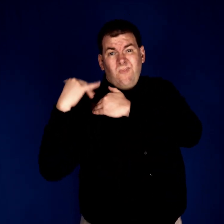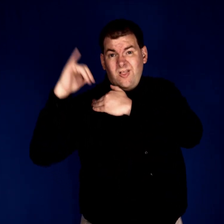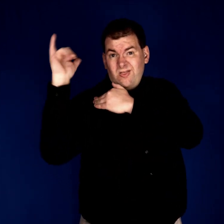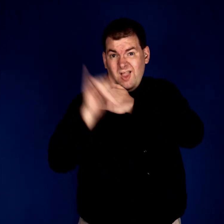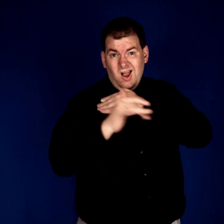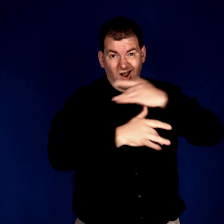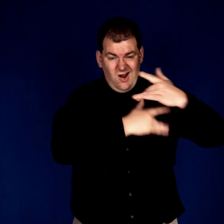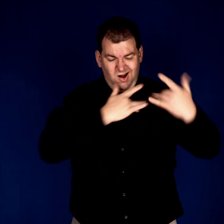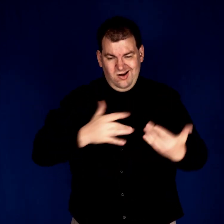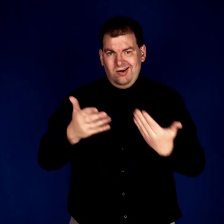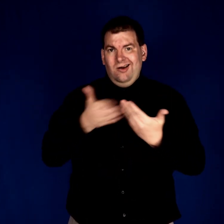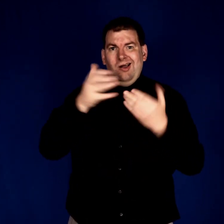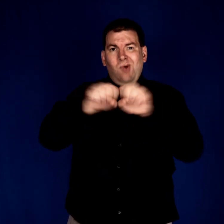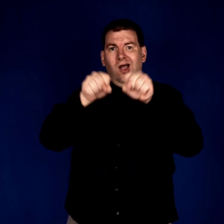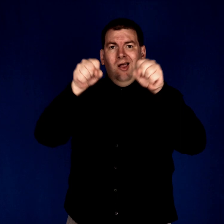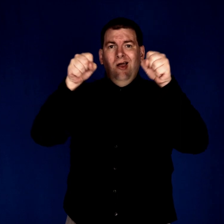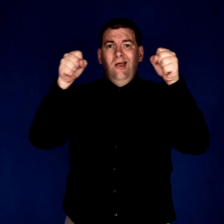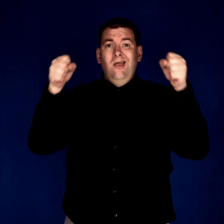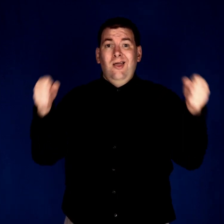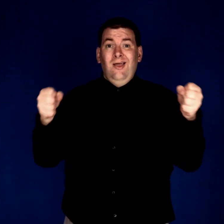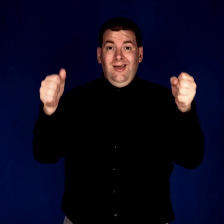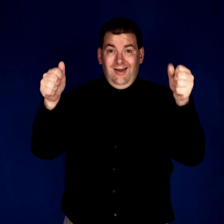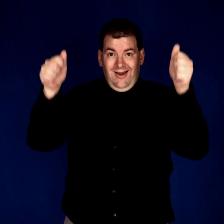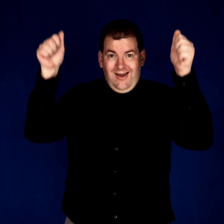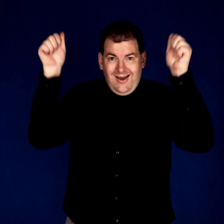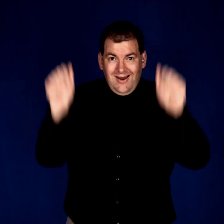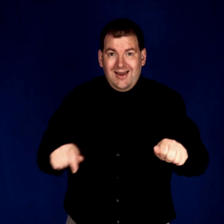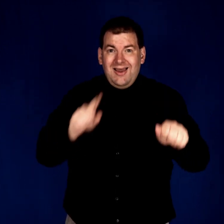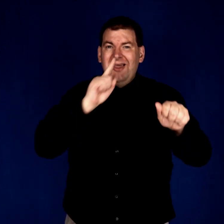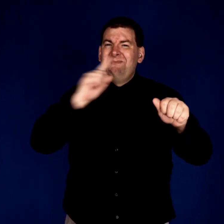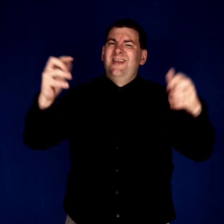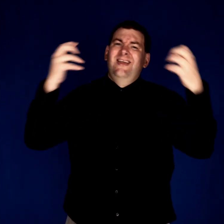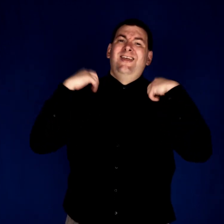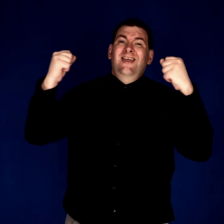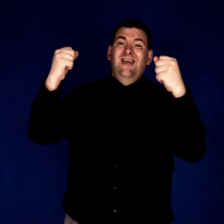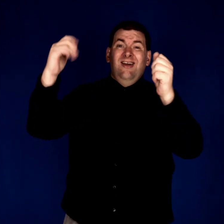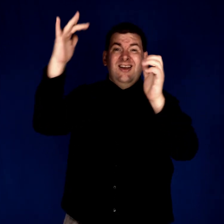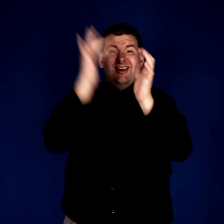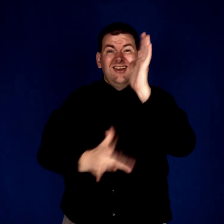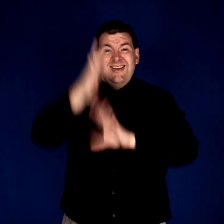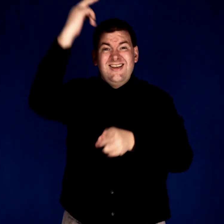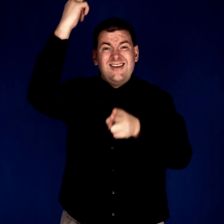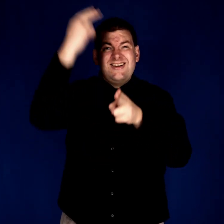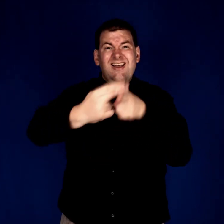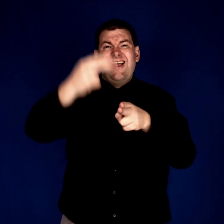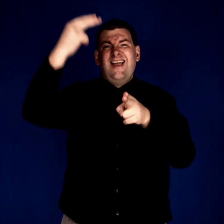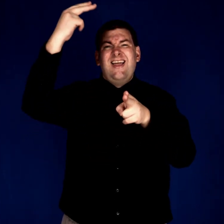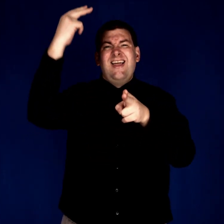when your heart's a risen and grace It can be held in Jesus' name